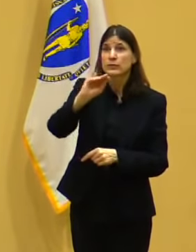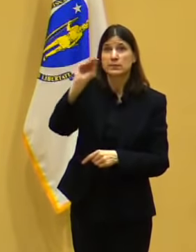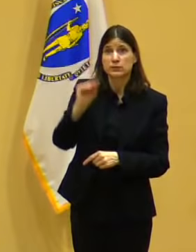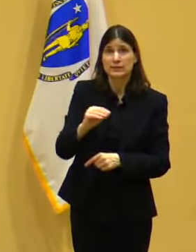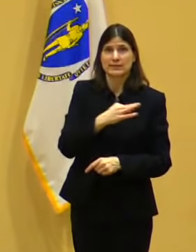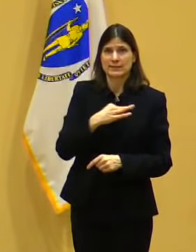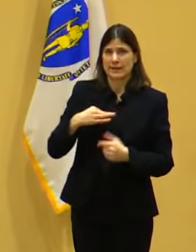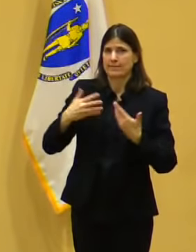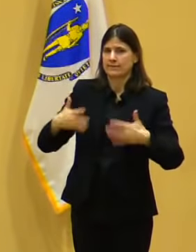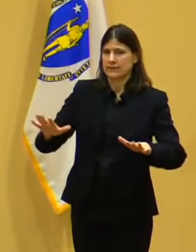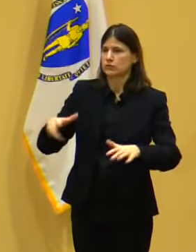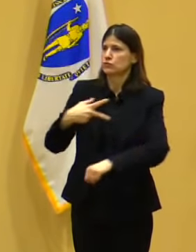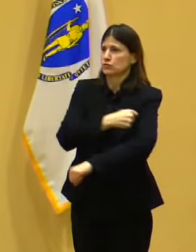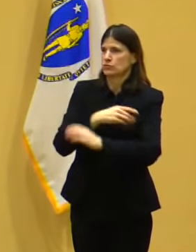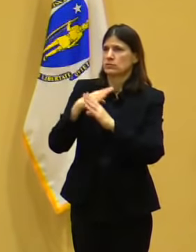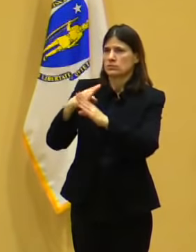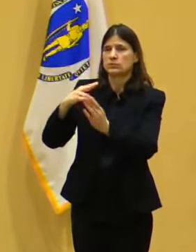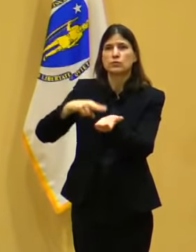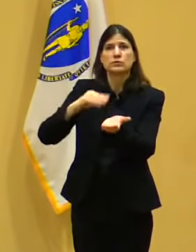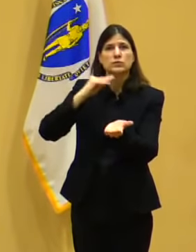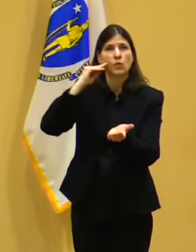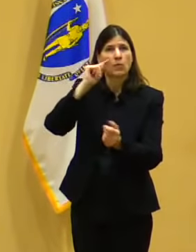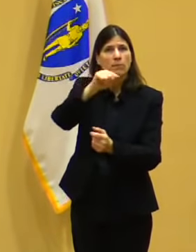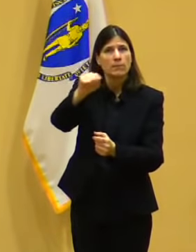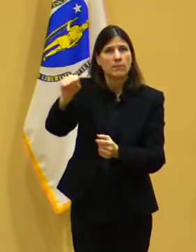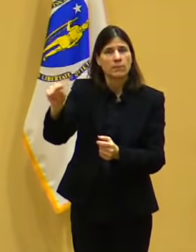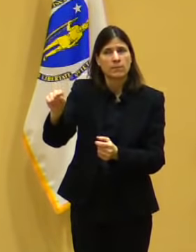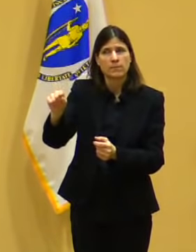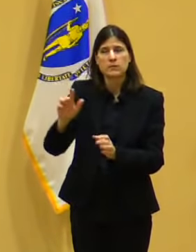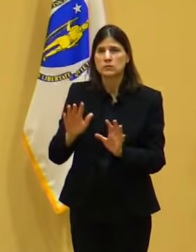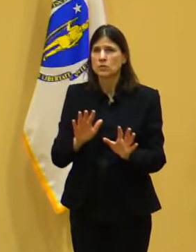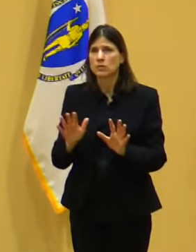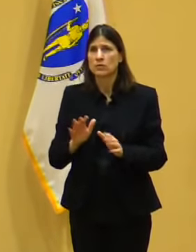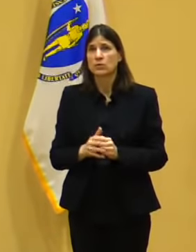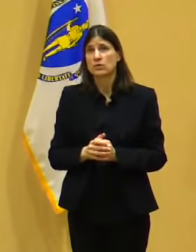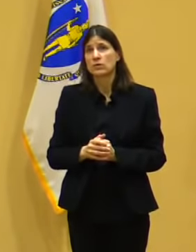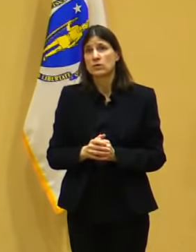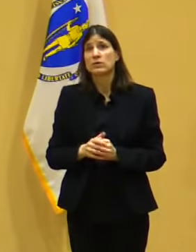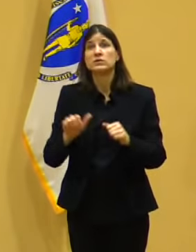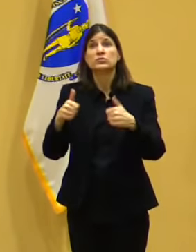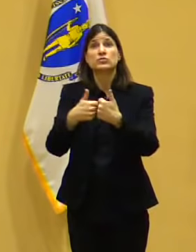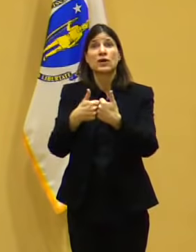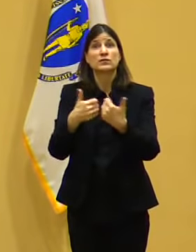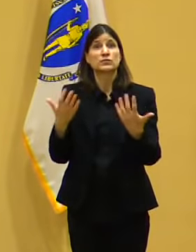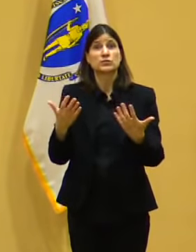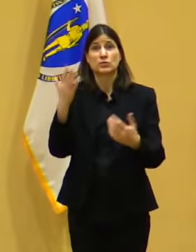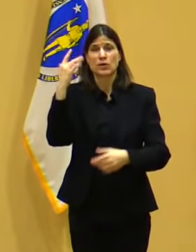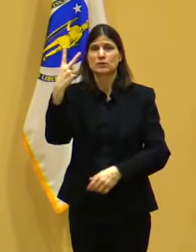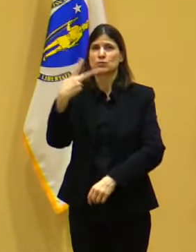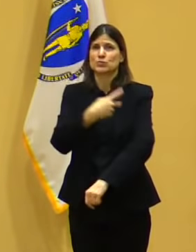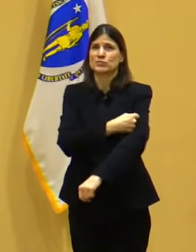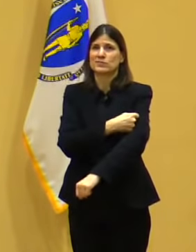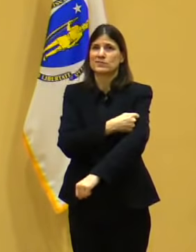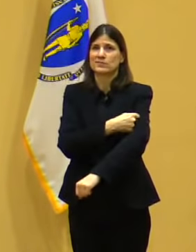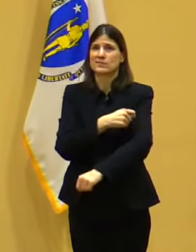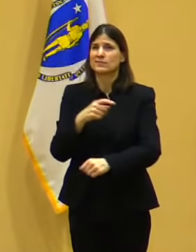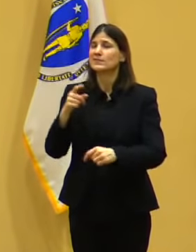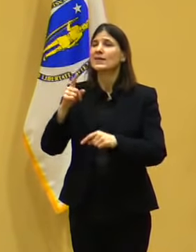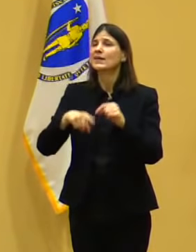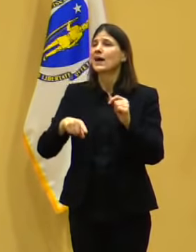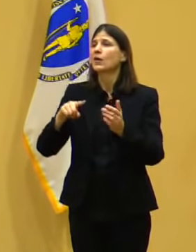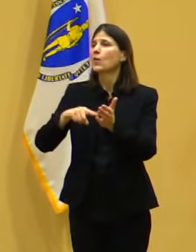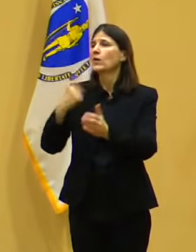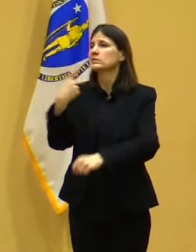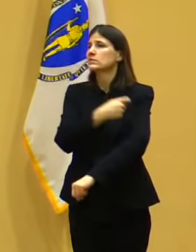this is the – this is one of the challenges with the two-dose, right? You can't stop running the program if